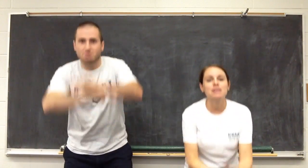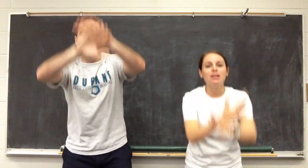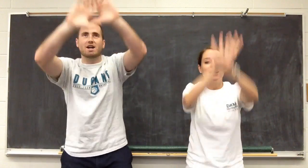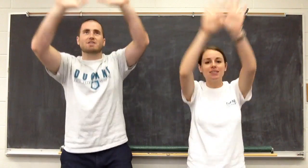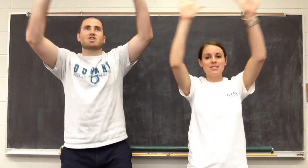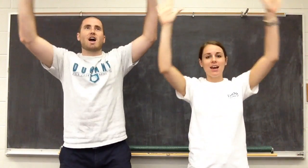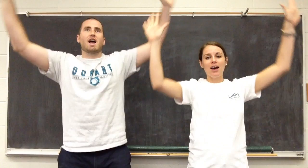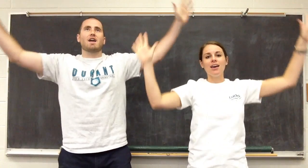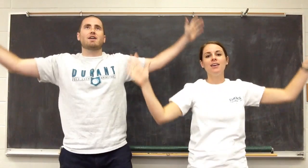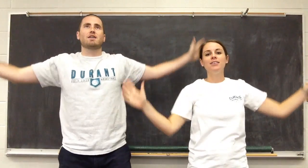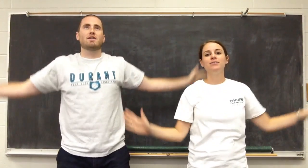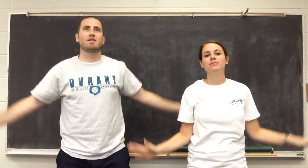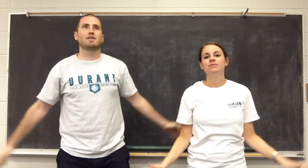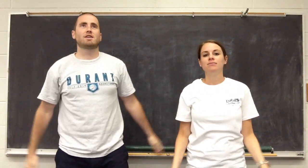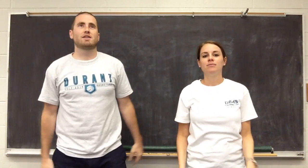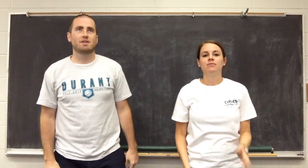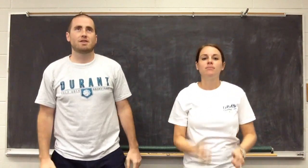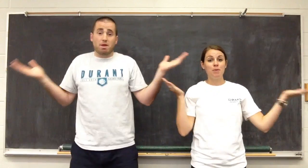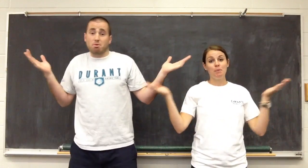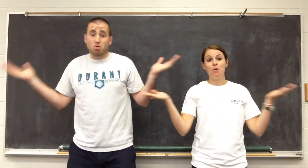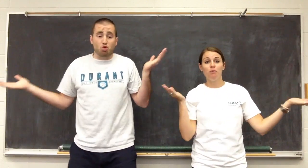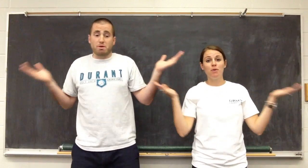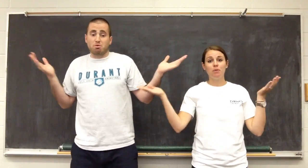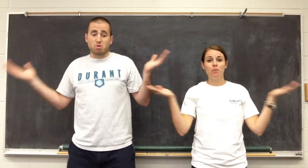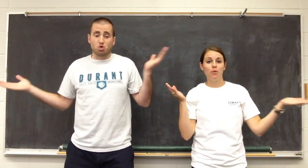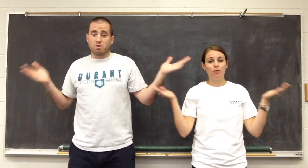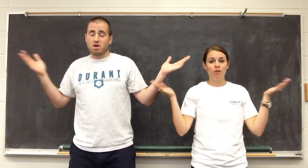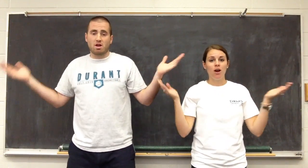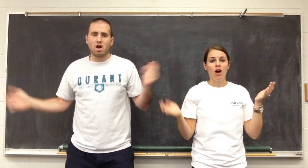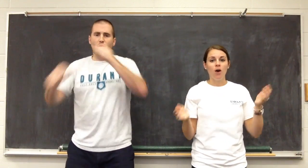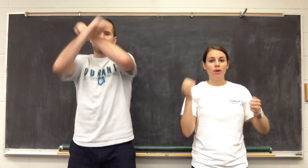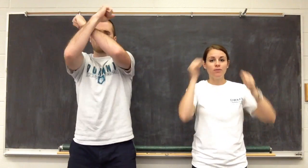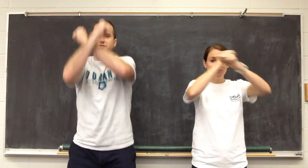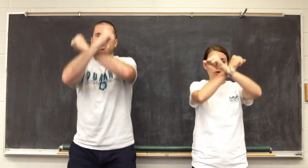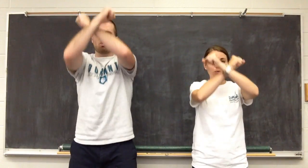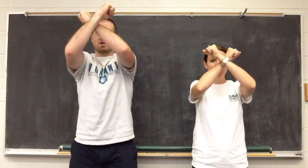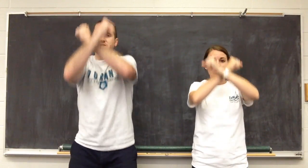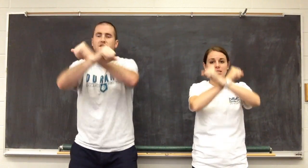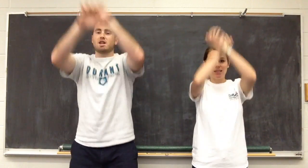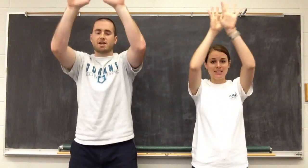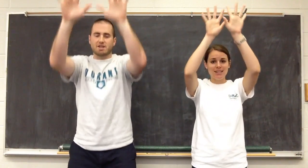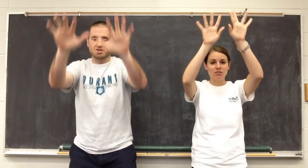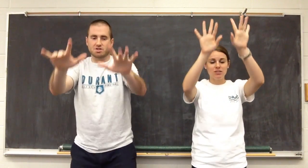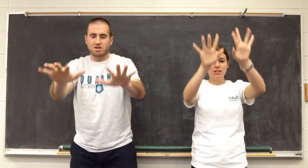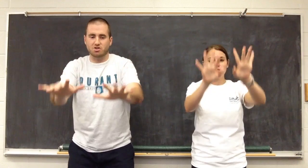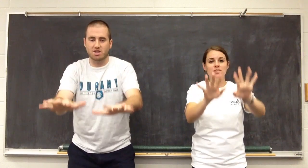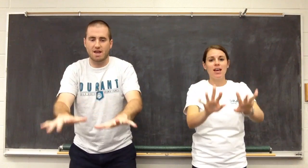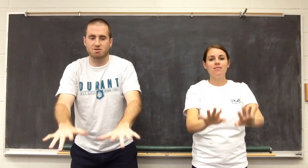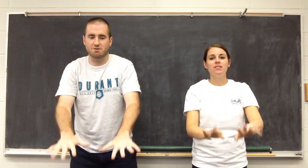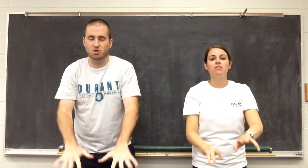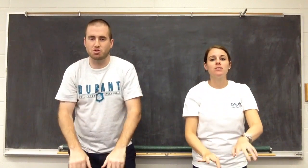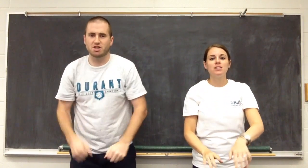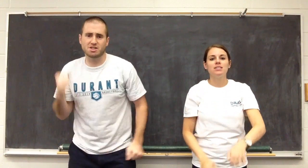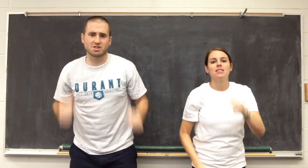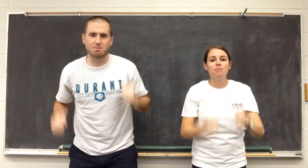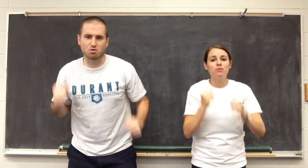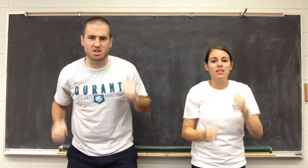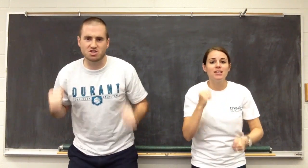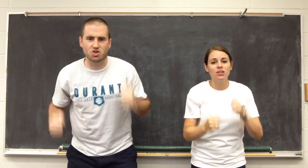and block the sky. People move, people move, away from difficult regions, like deserts and tundras that have difficult seasons. They move to easier